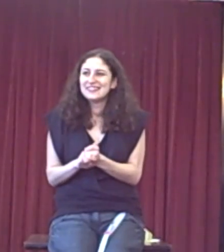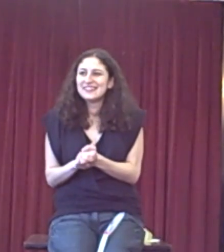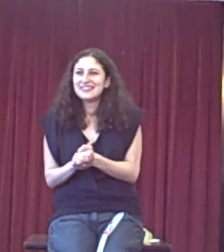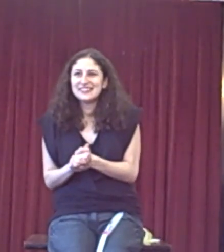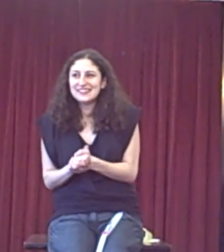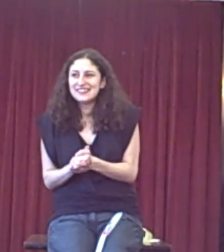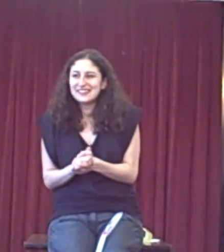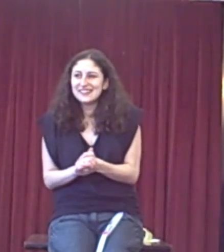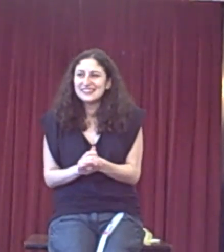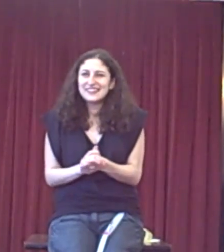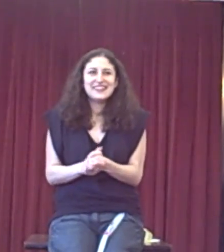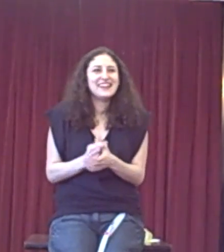She came better, I know.